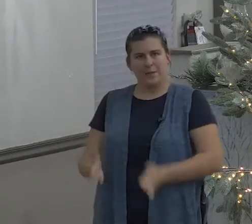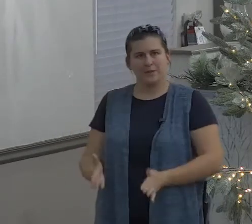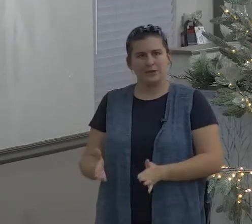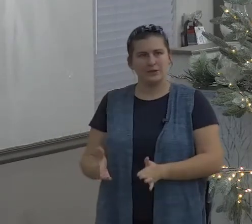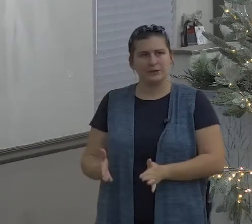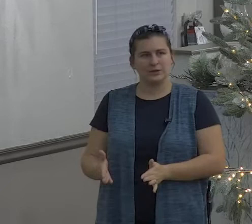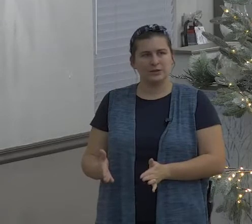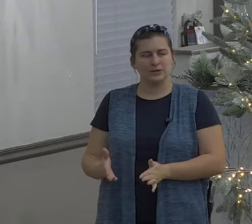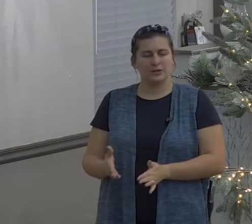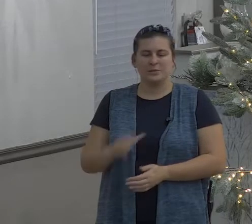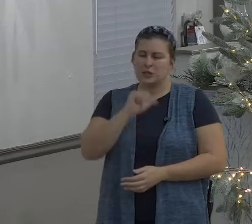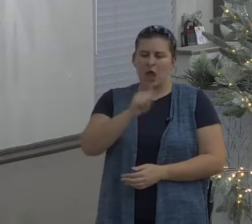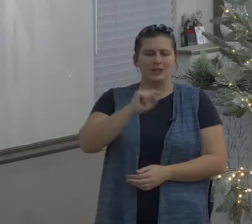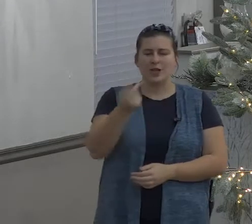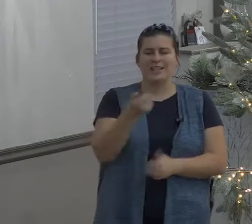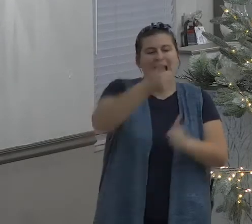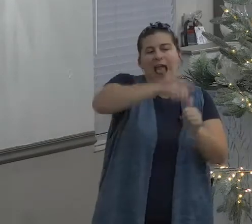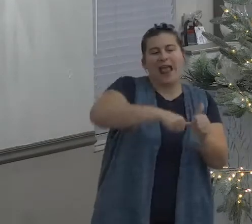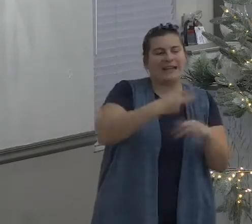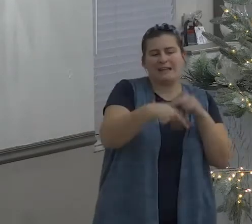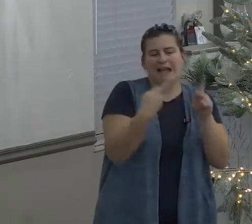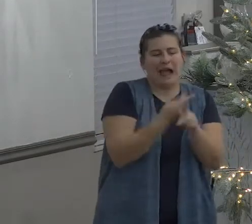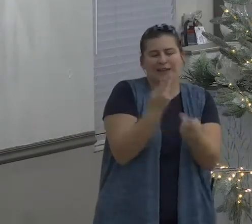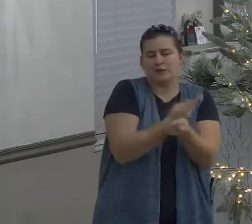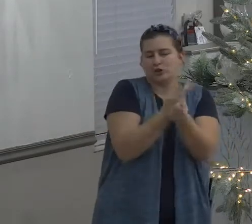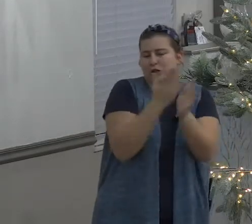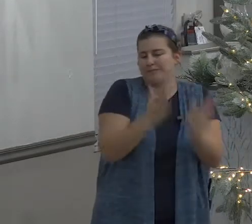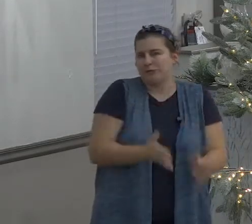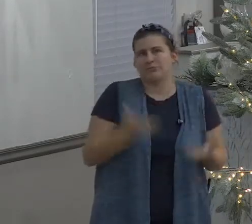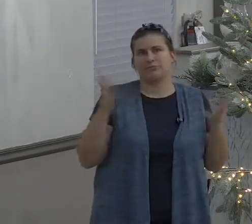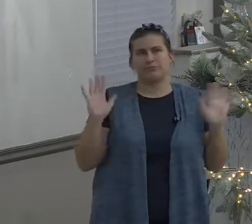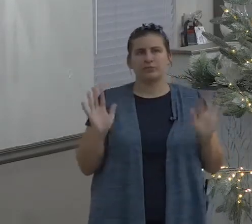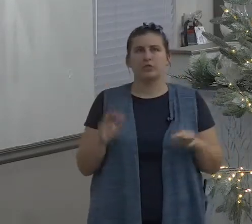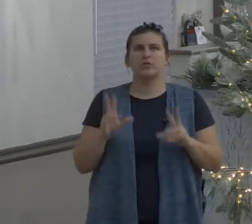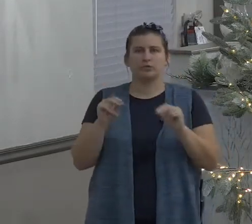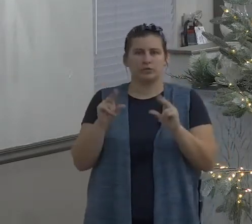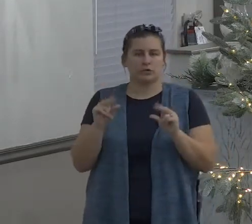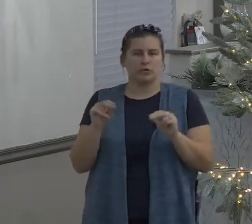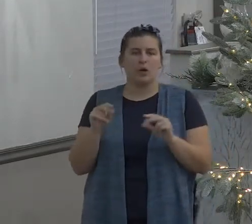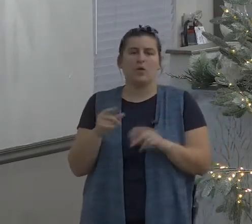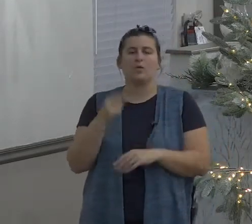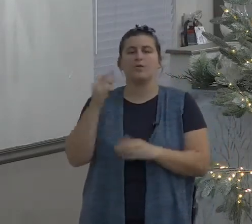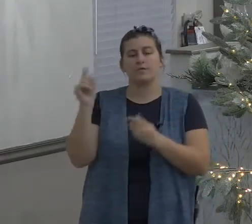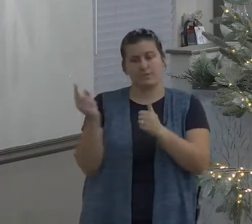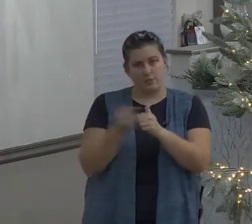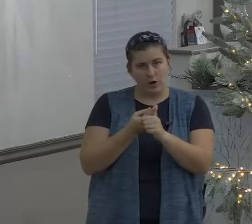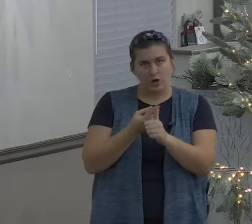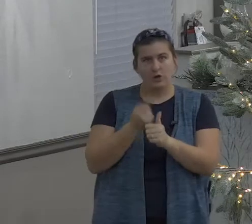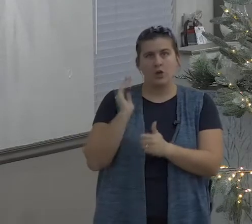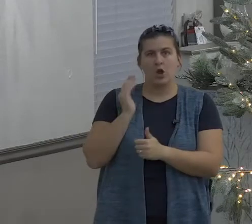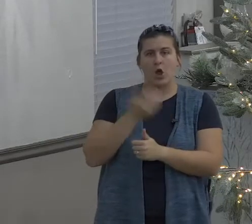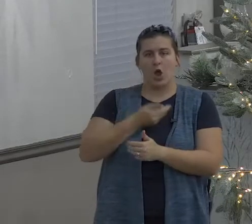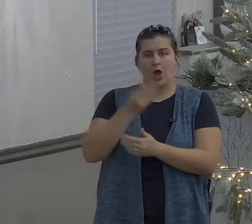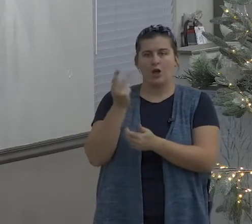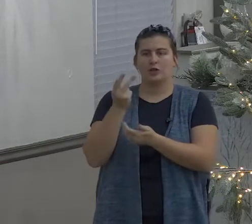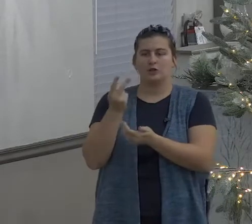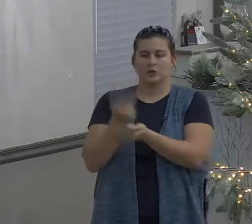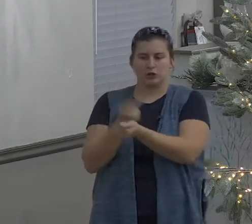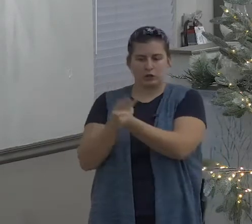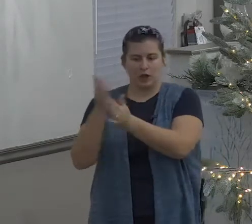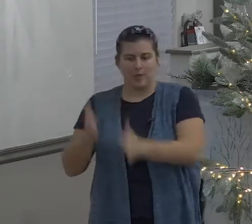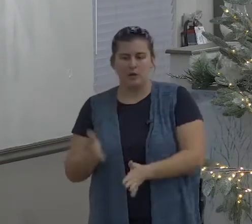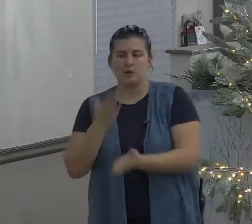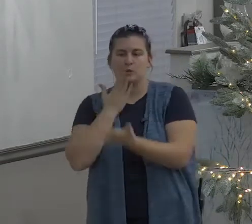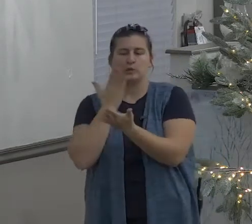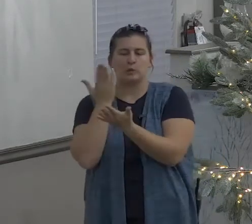and so tonight number one is that phrase the Lord is my shepherd but he's not just